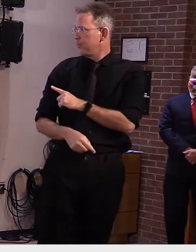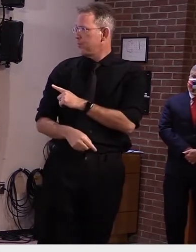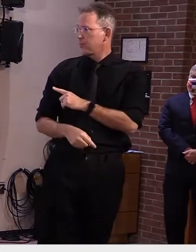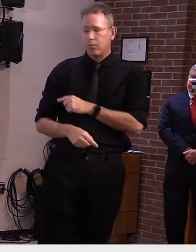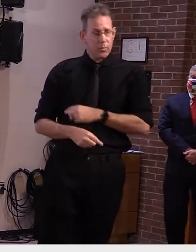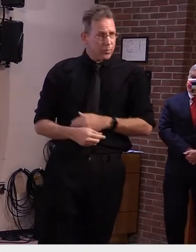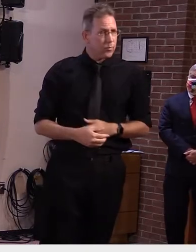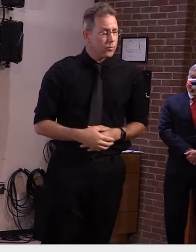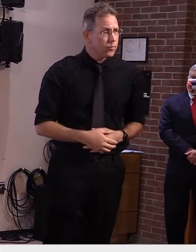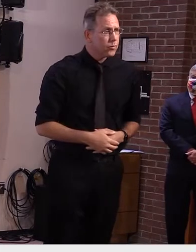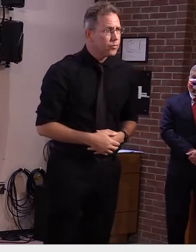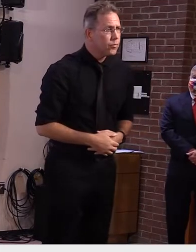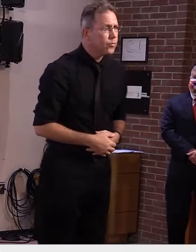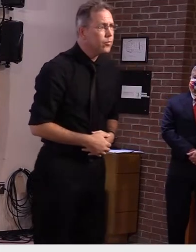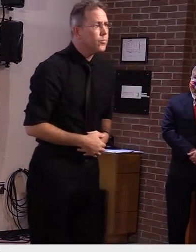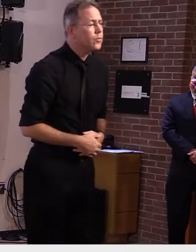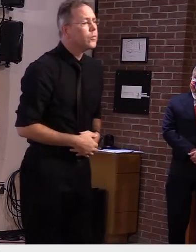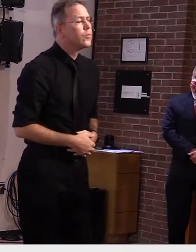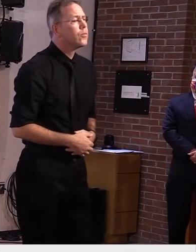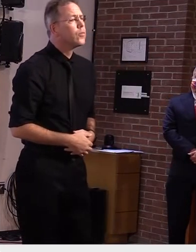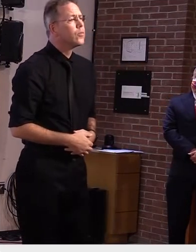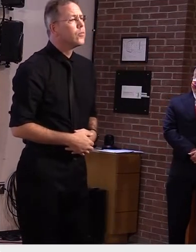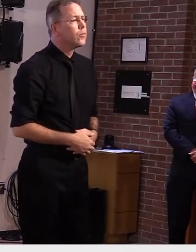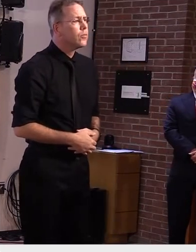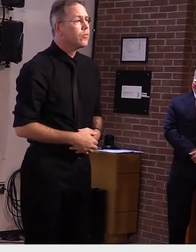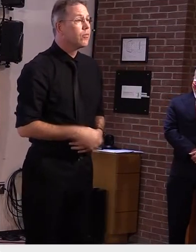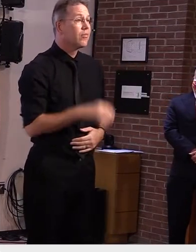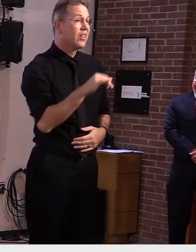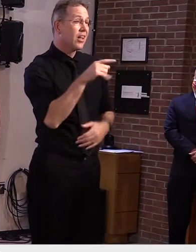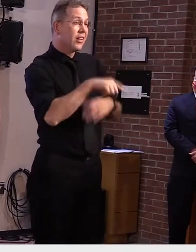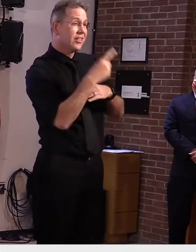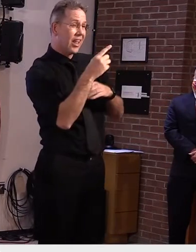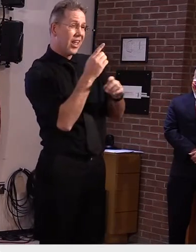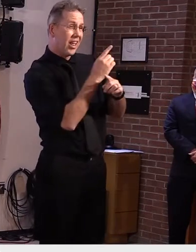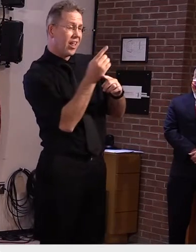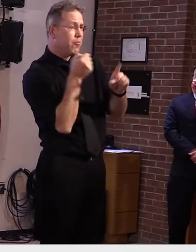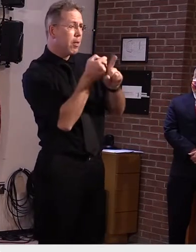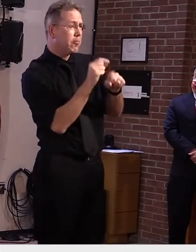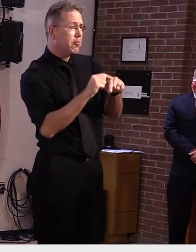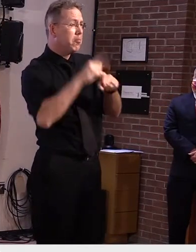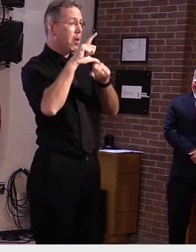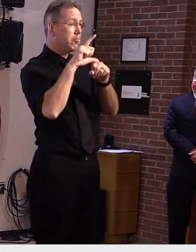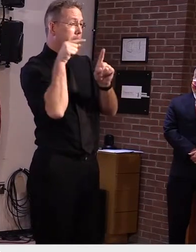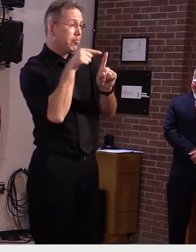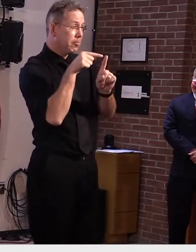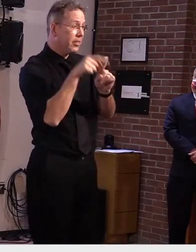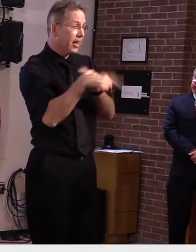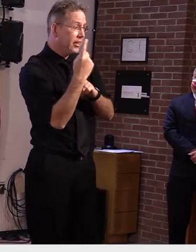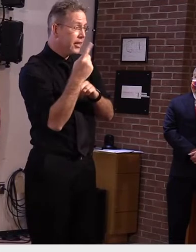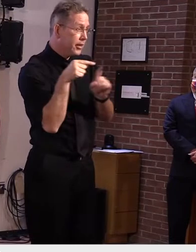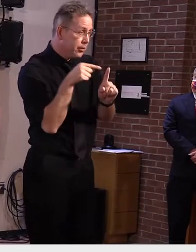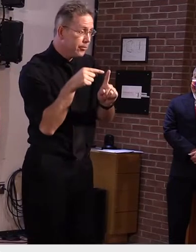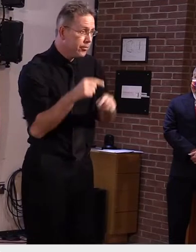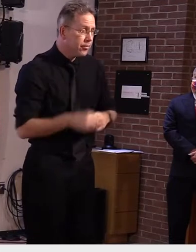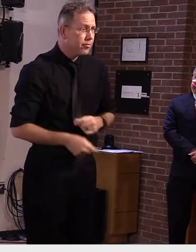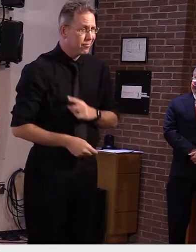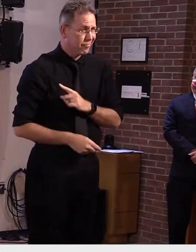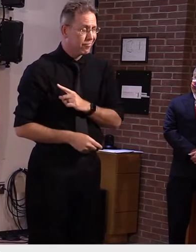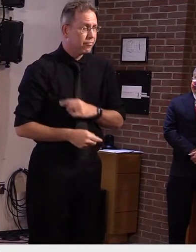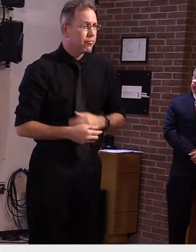indicates the dates of onset of each of the cases associated with this outbreak,